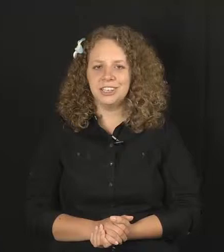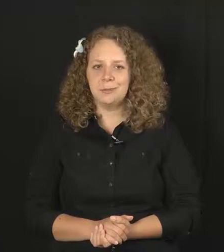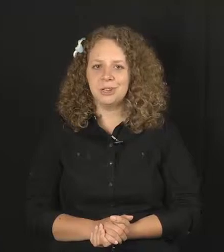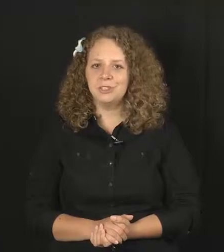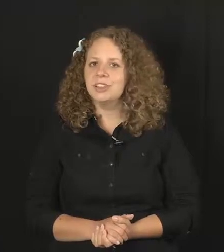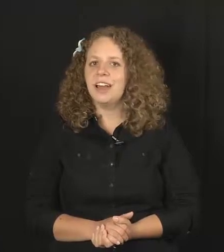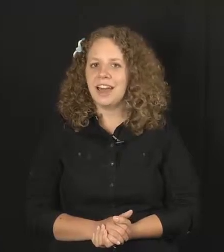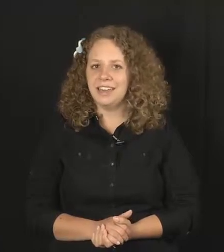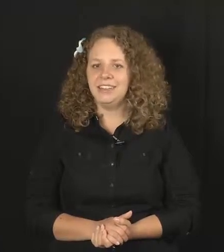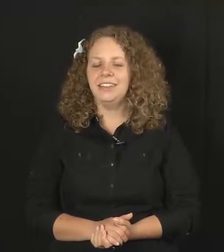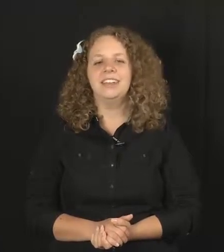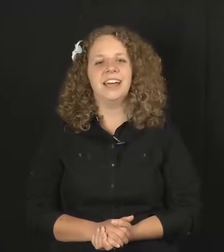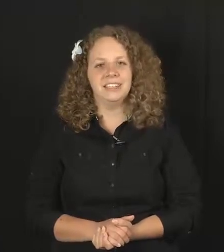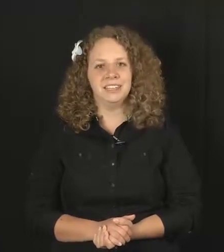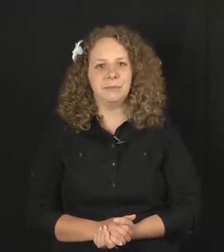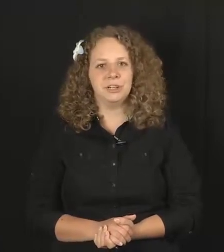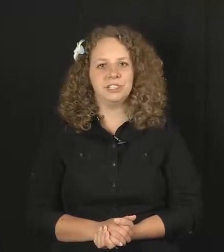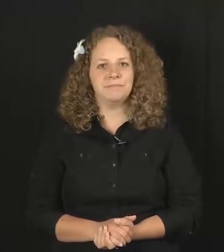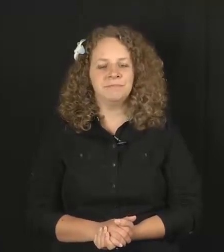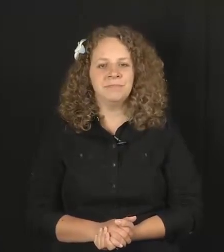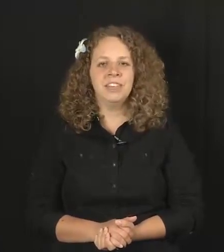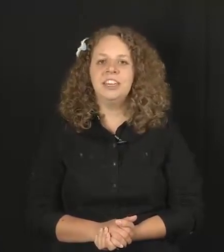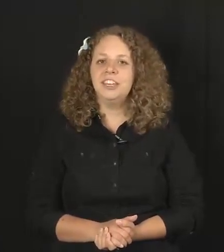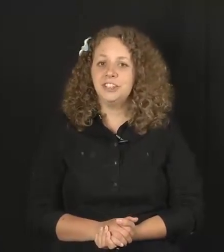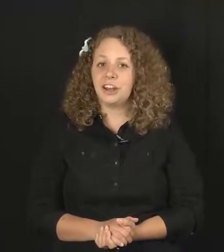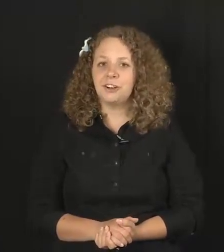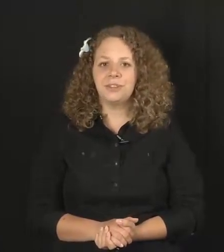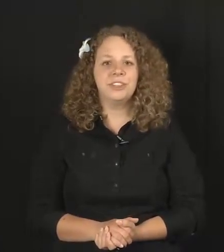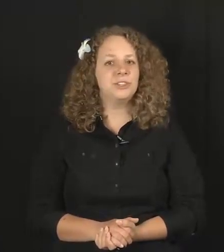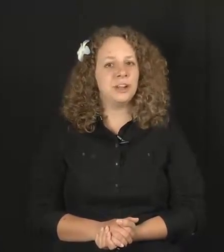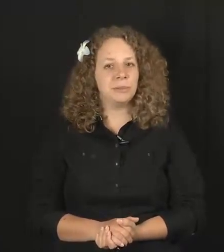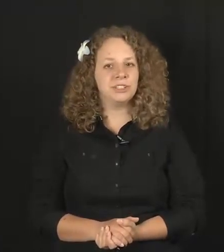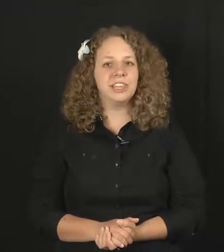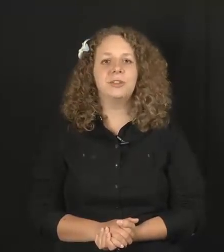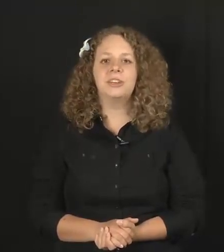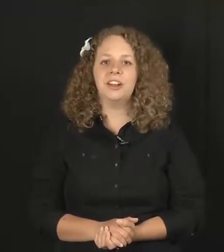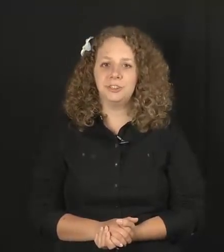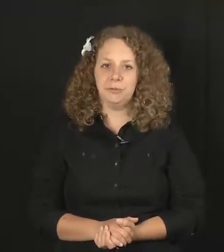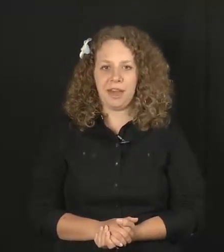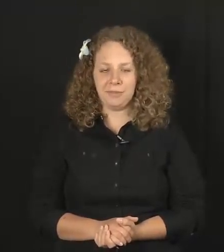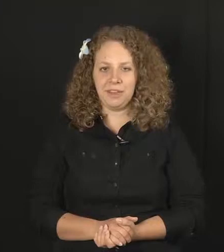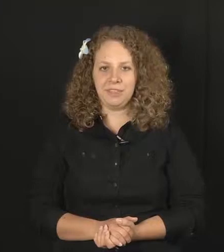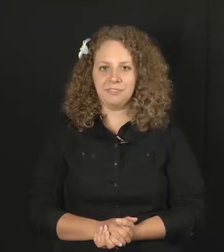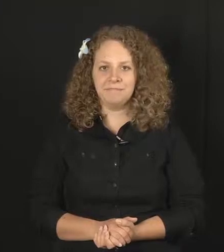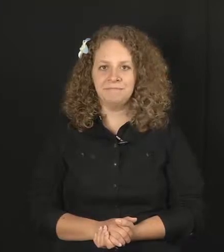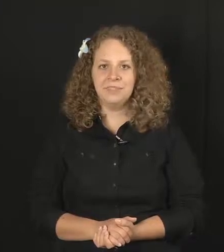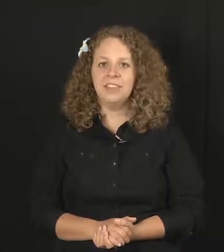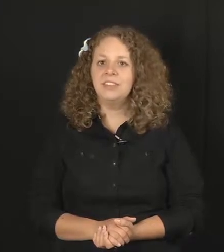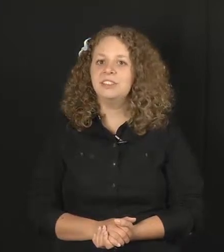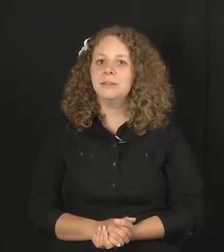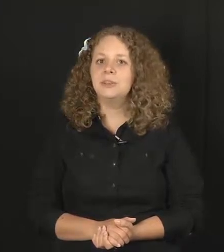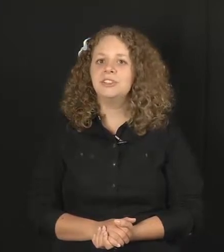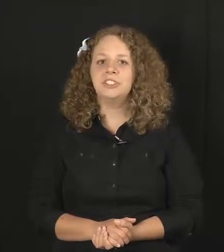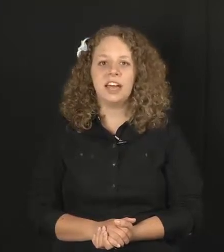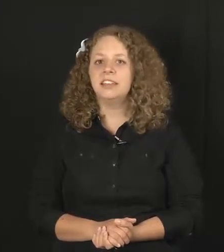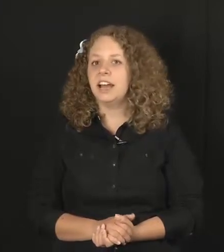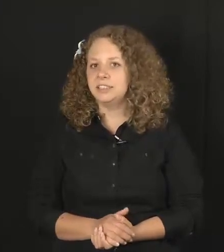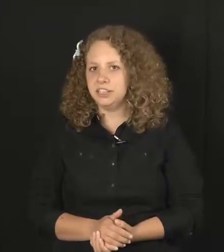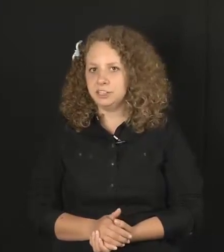numbers, height, and ID numbers. In general, these are numbers that you cannot do math with. These numbers are signed as they are